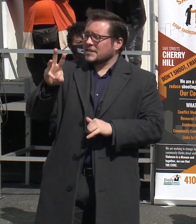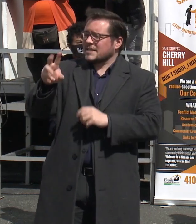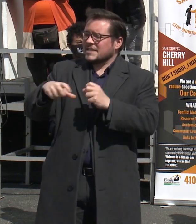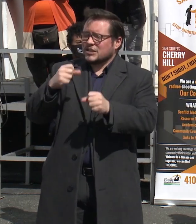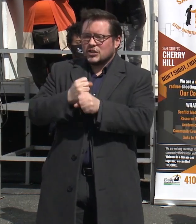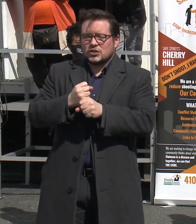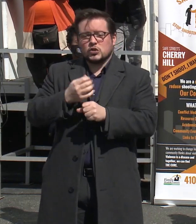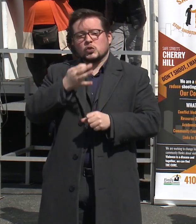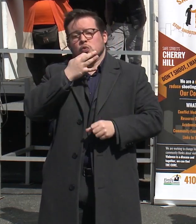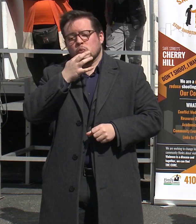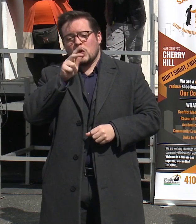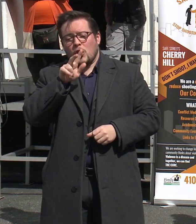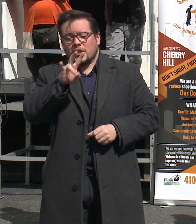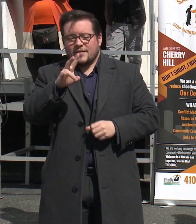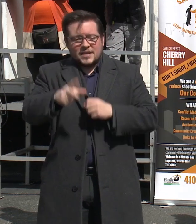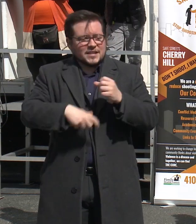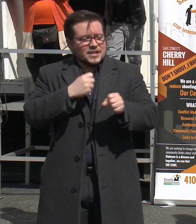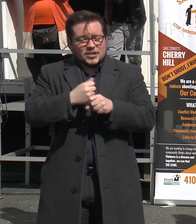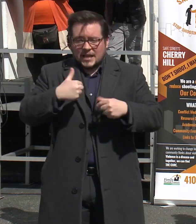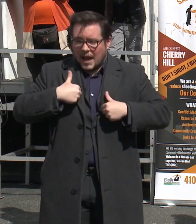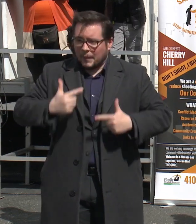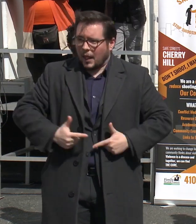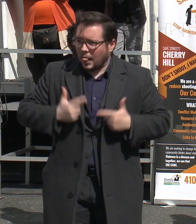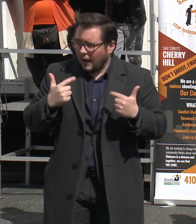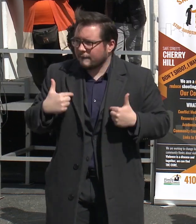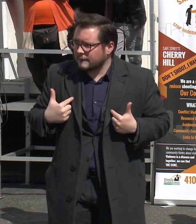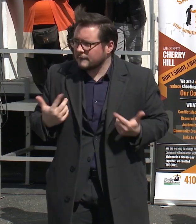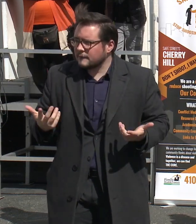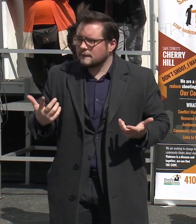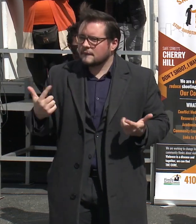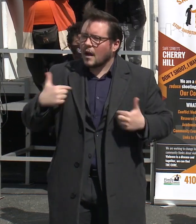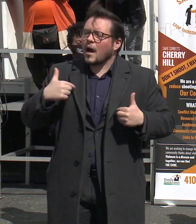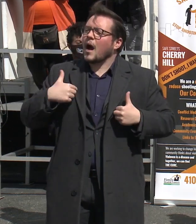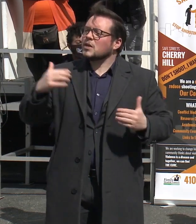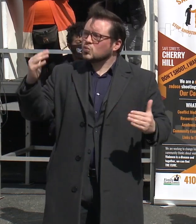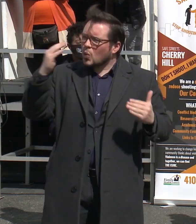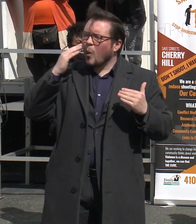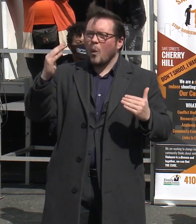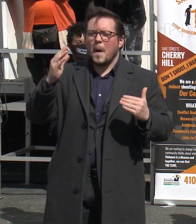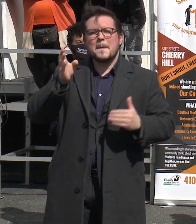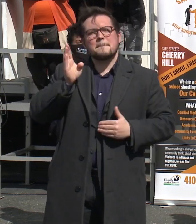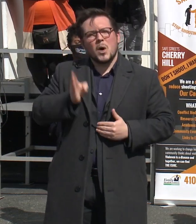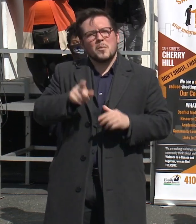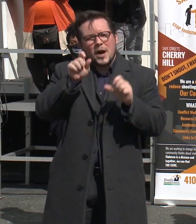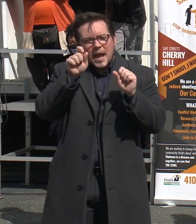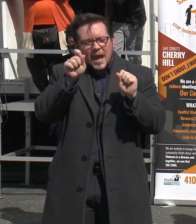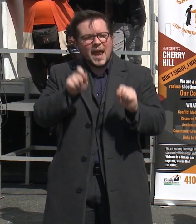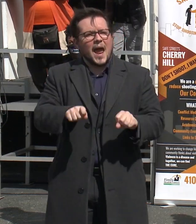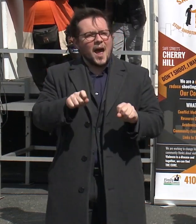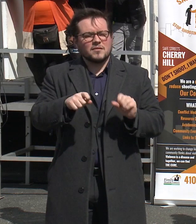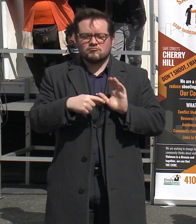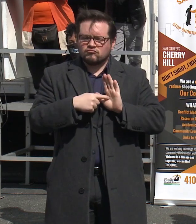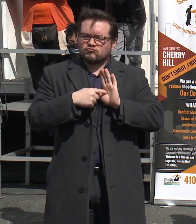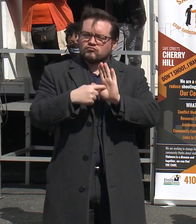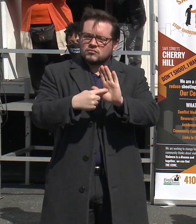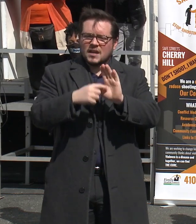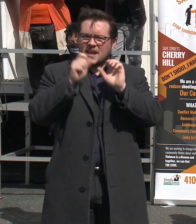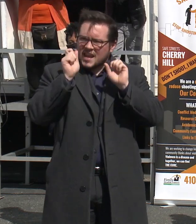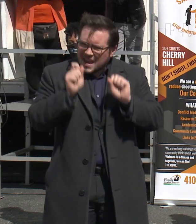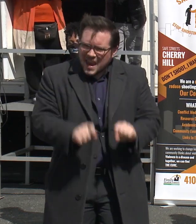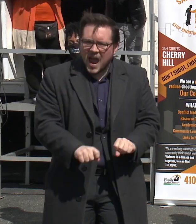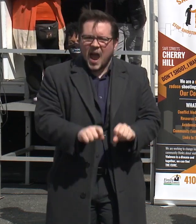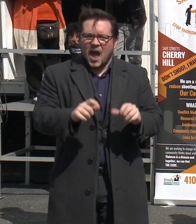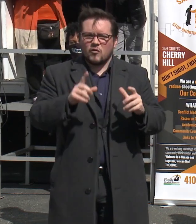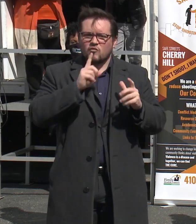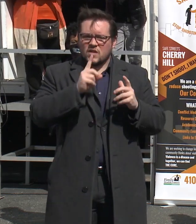almost 37 years that I've been taking breath. I know that Baltimore can embody what it means to treat violence as